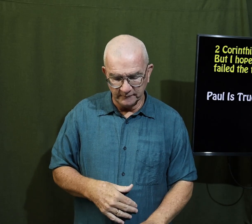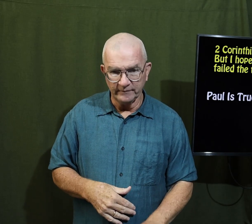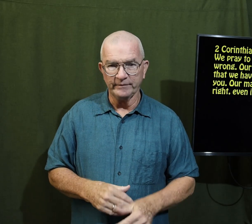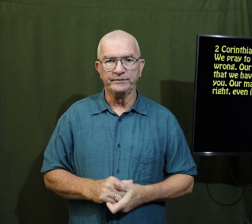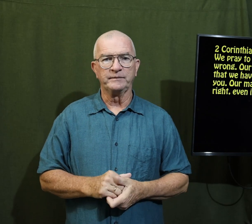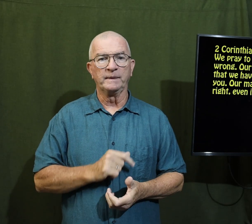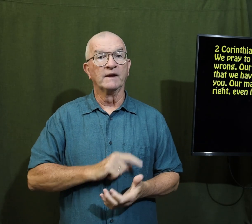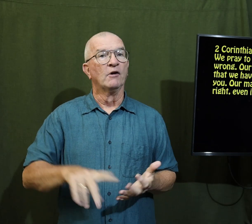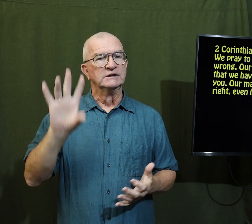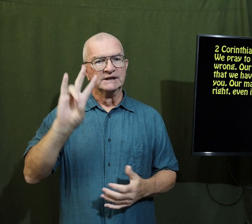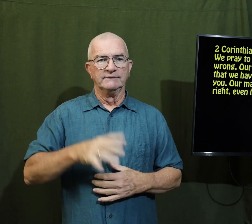verse seven